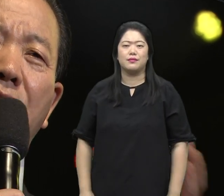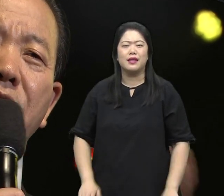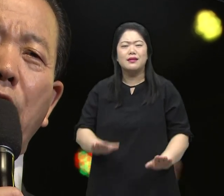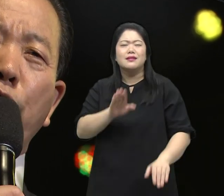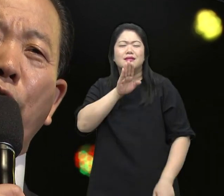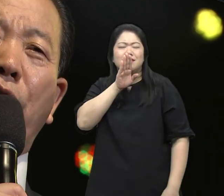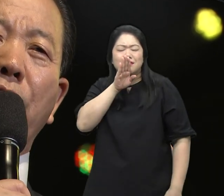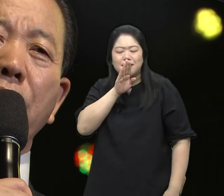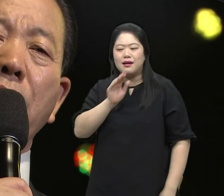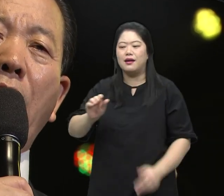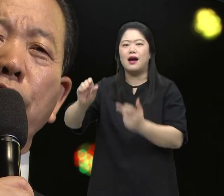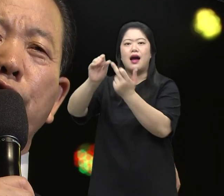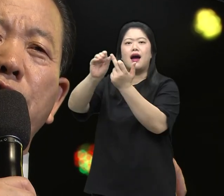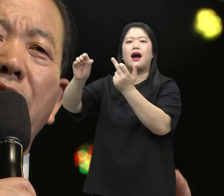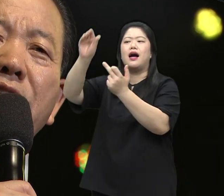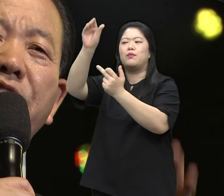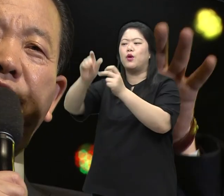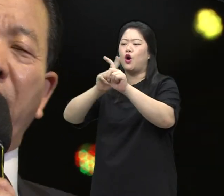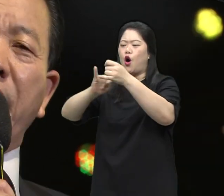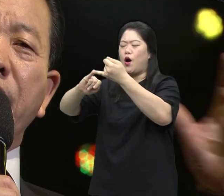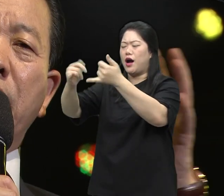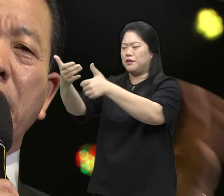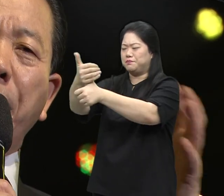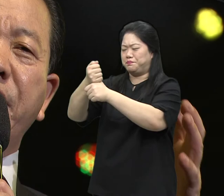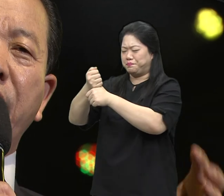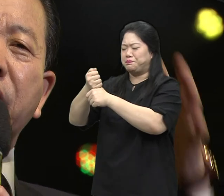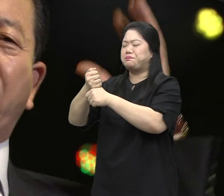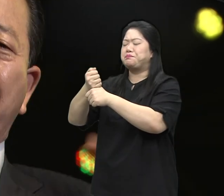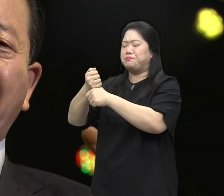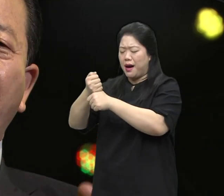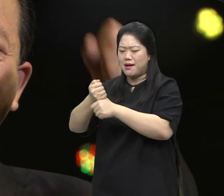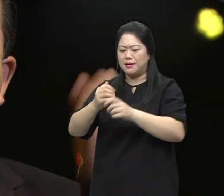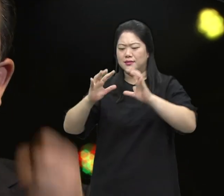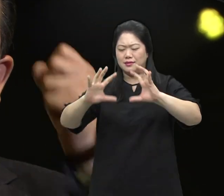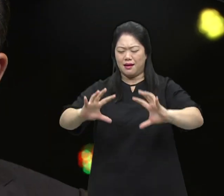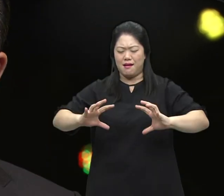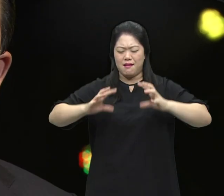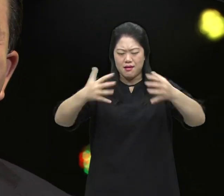You must pray that prayer You